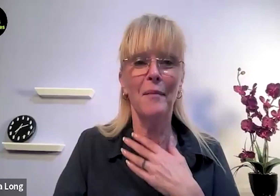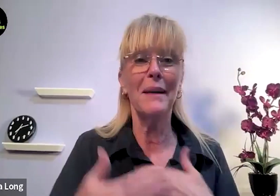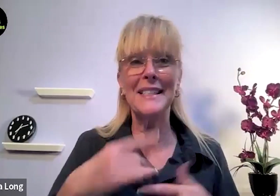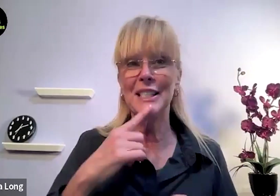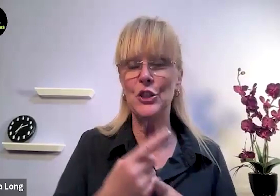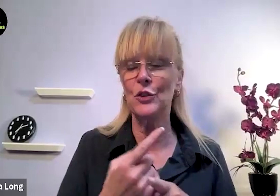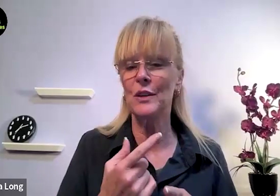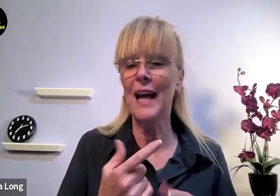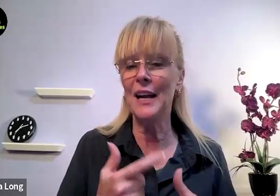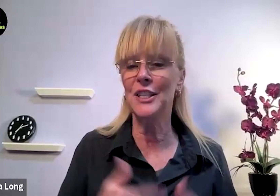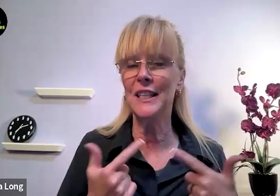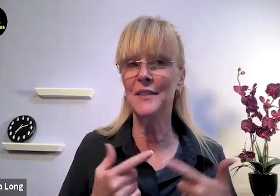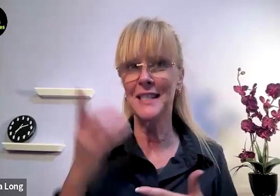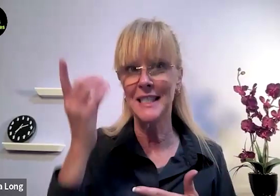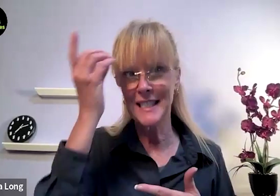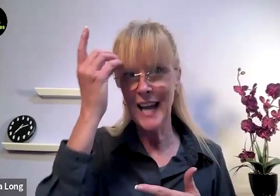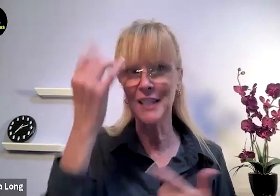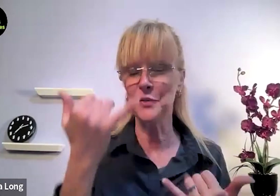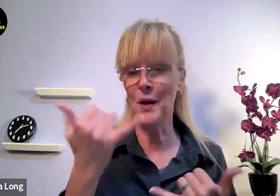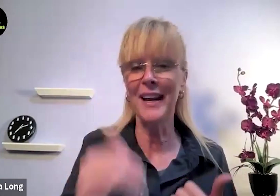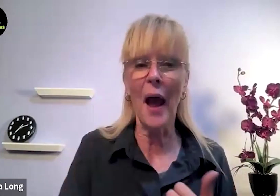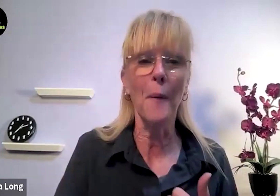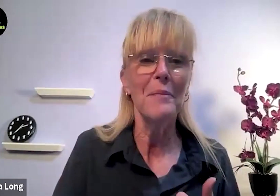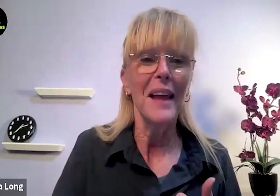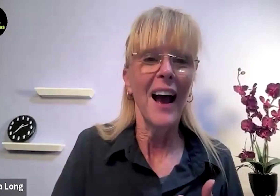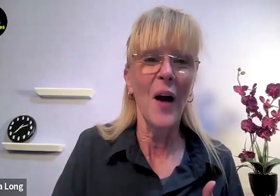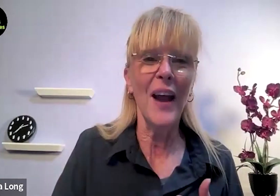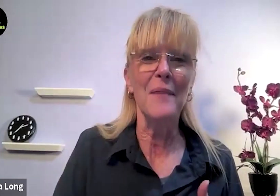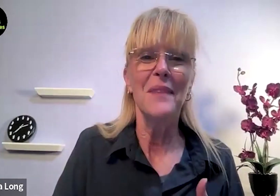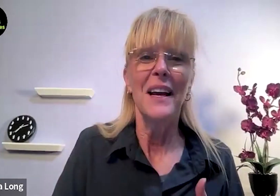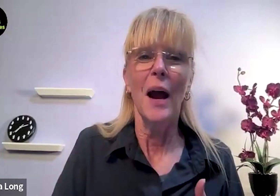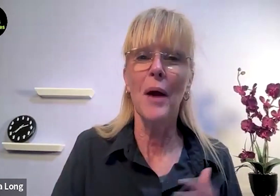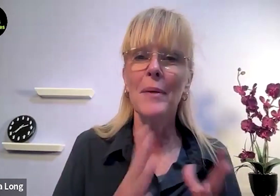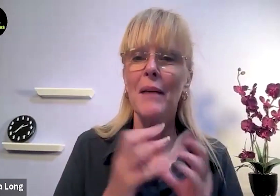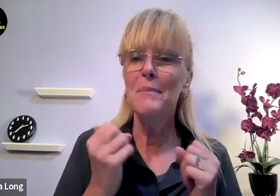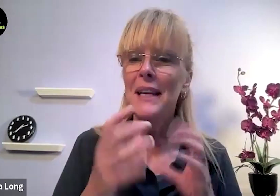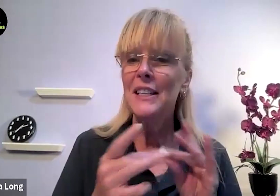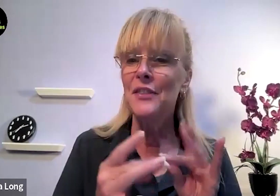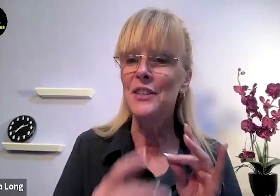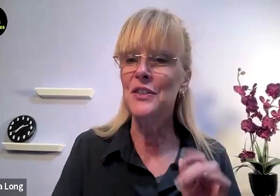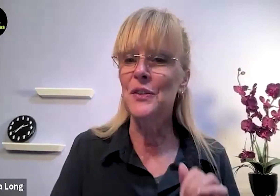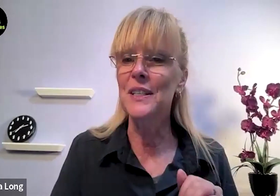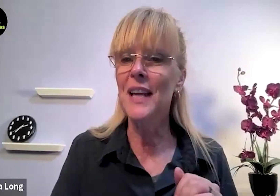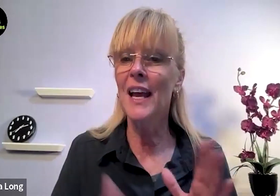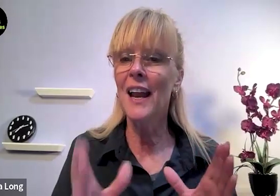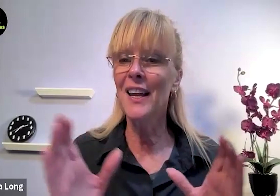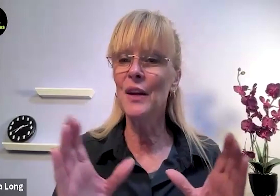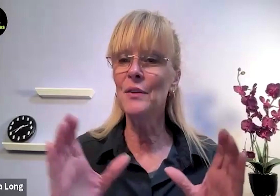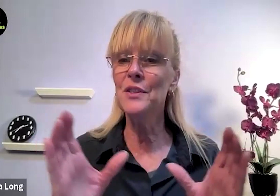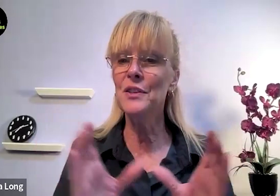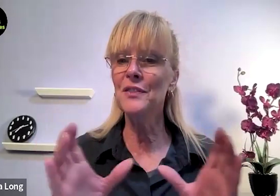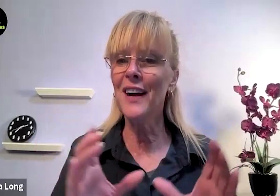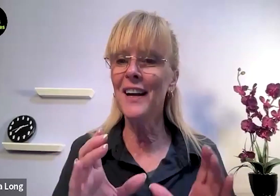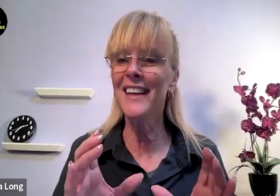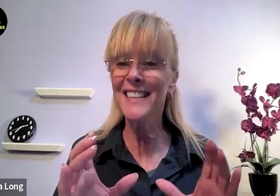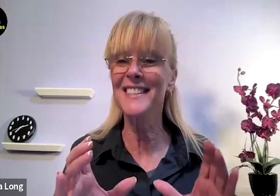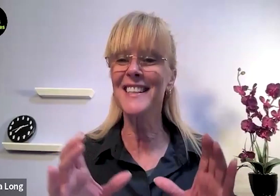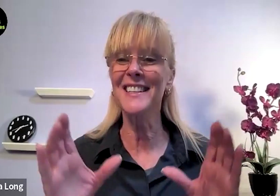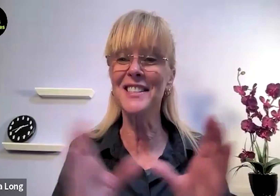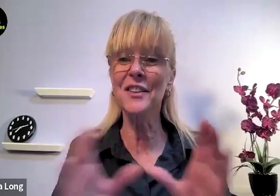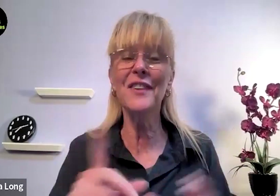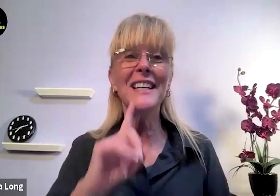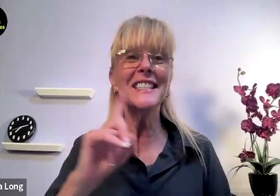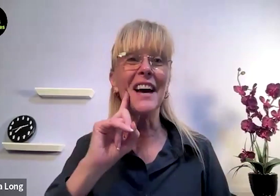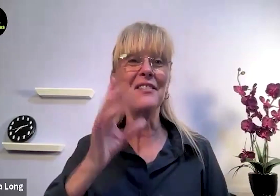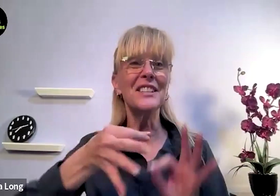my sister actually lives in Dallas right now okay I probably have many different stories and hello certified yes